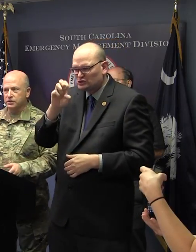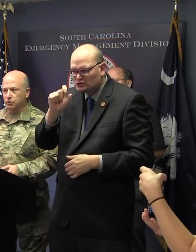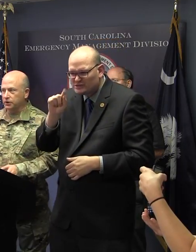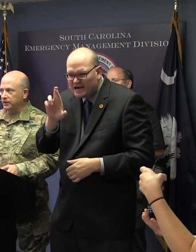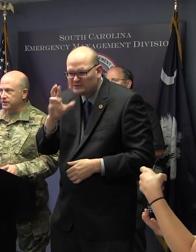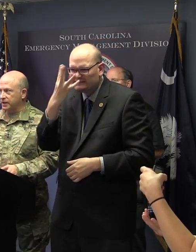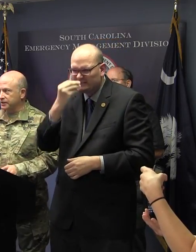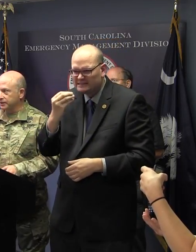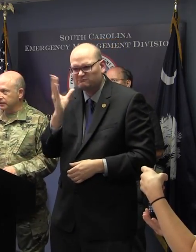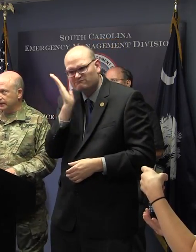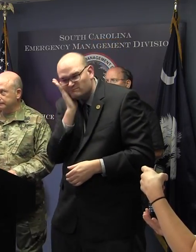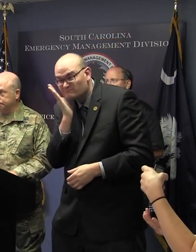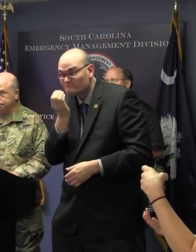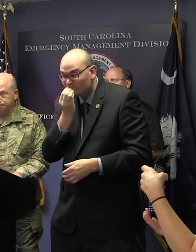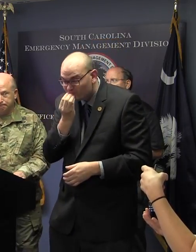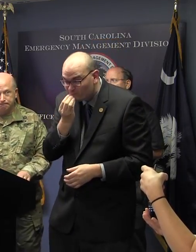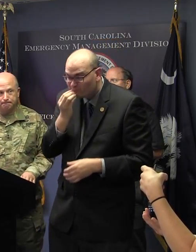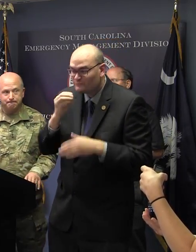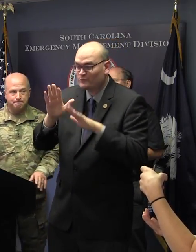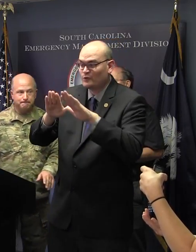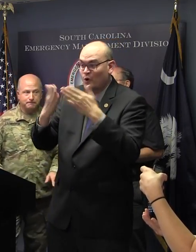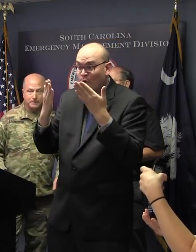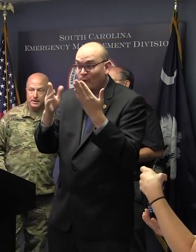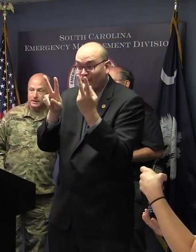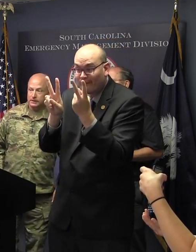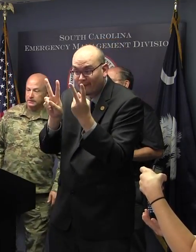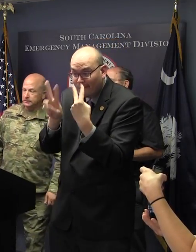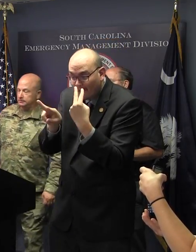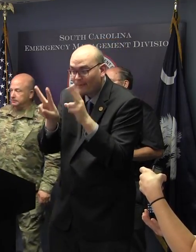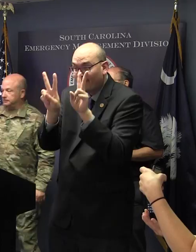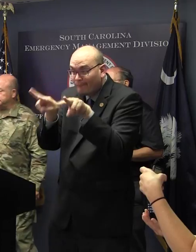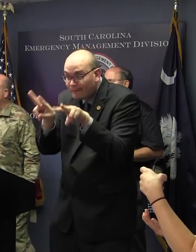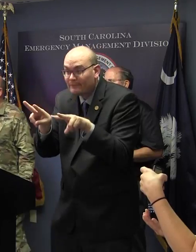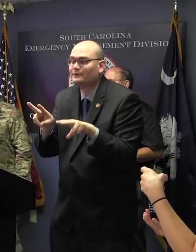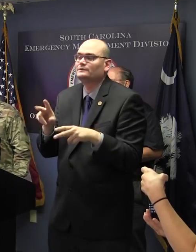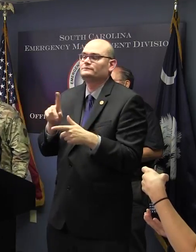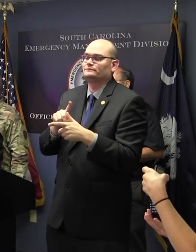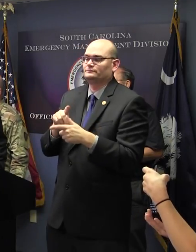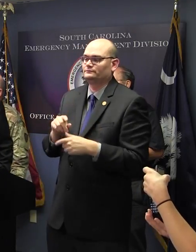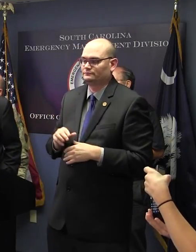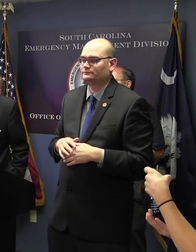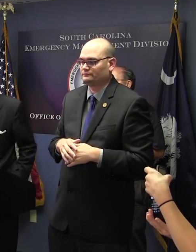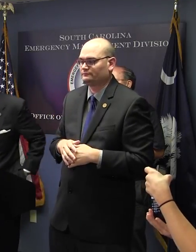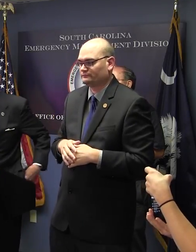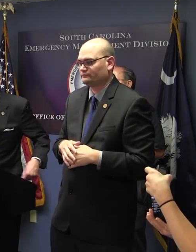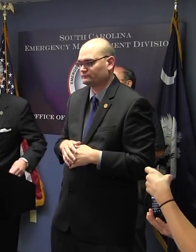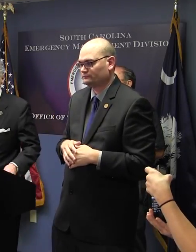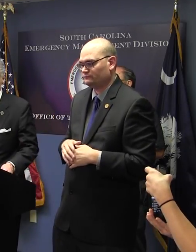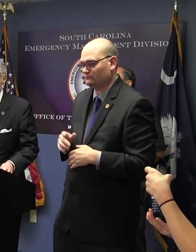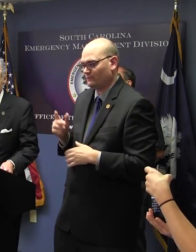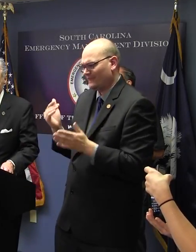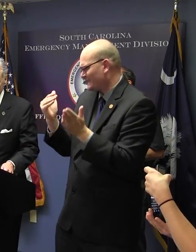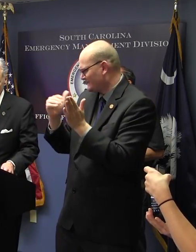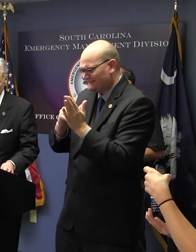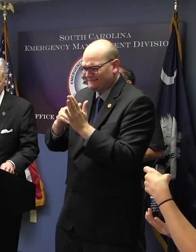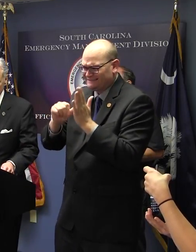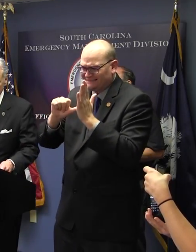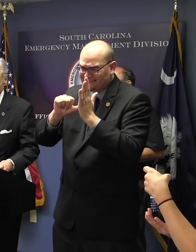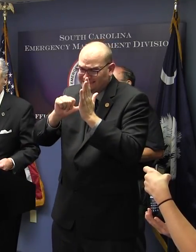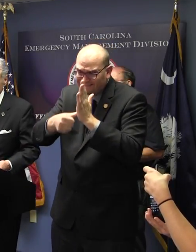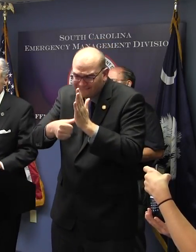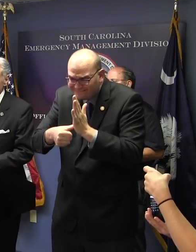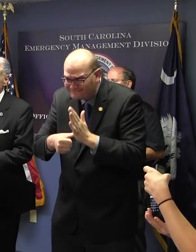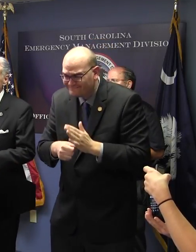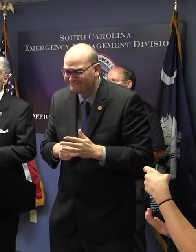and things that we're doing in South Carolina. And I want to say again, this is we're urging people to be prepared. There's an enormous amount